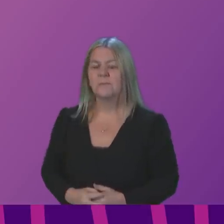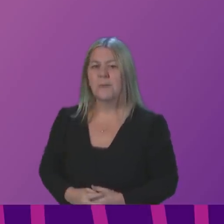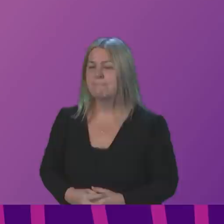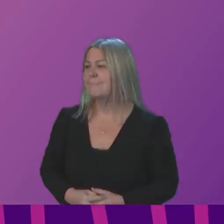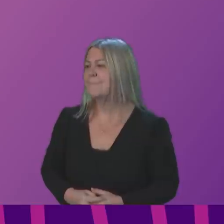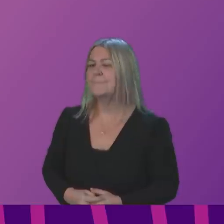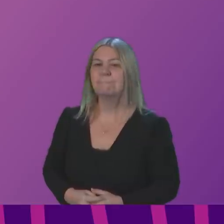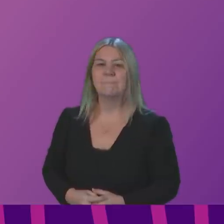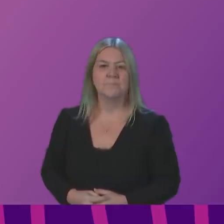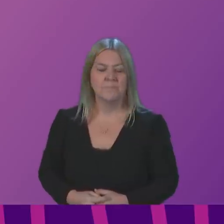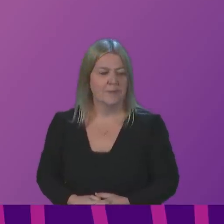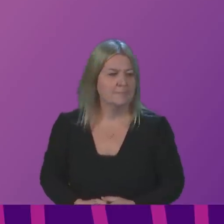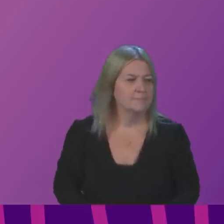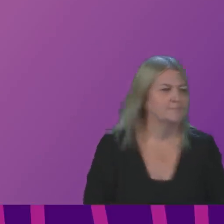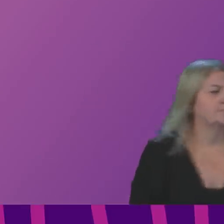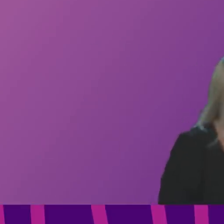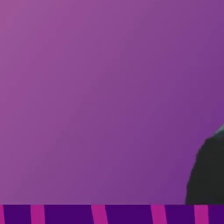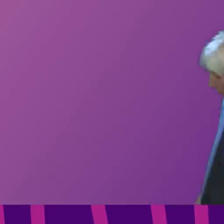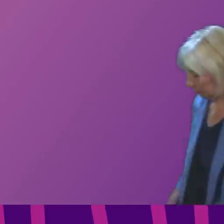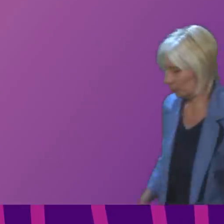Question number two, Anna Sarwar.